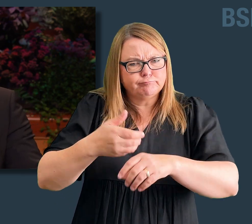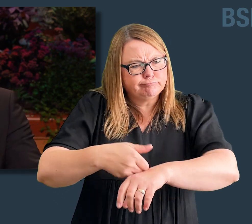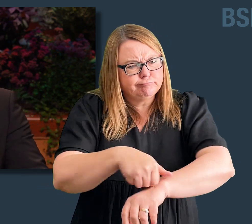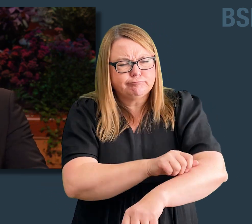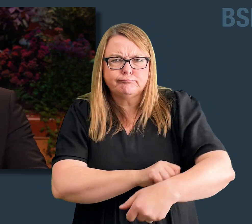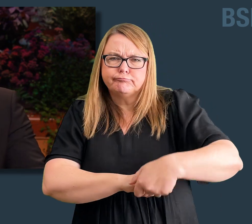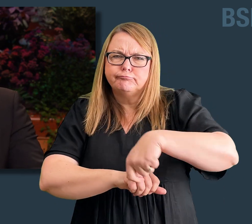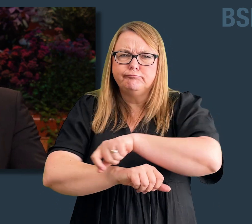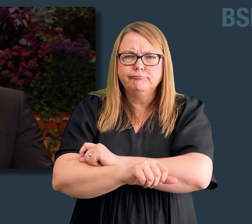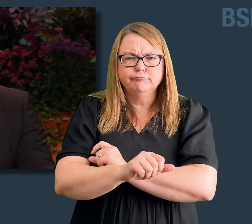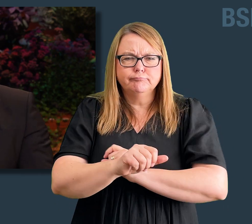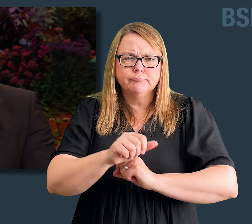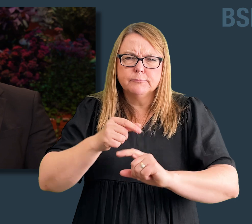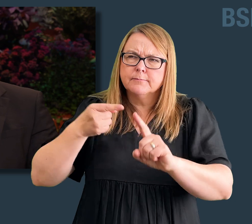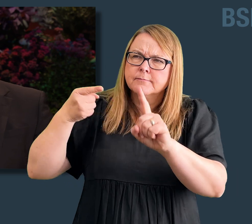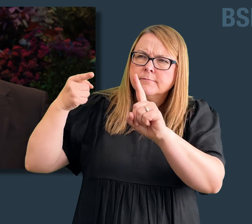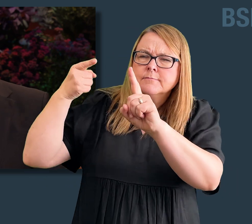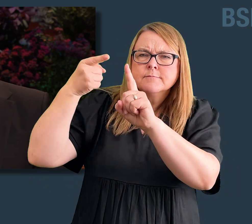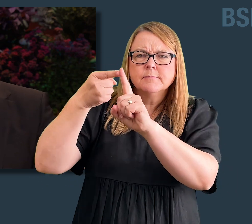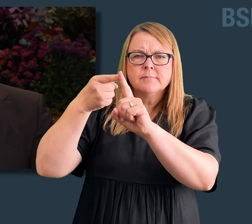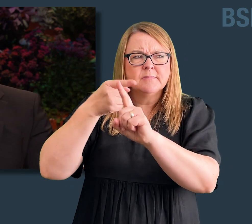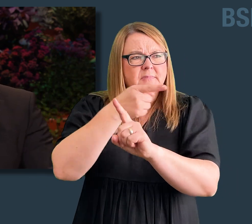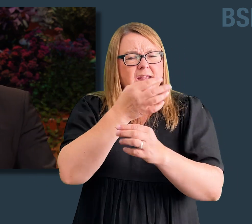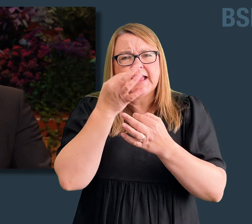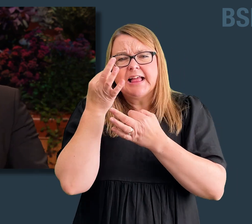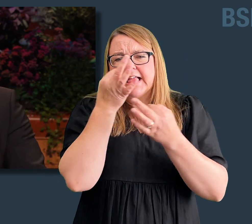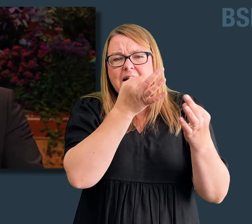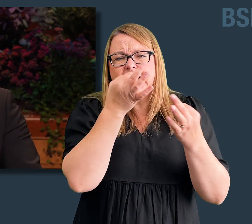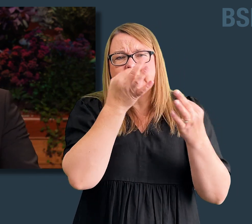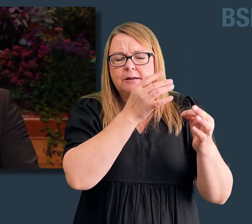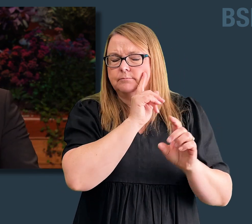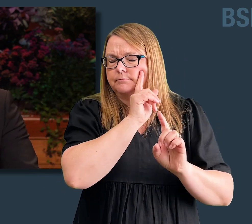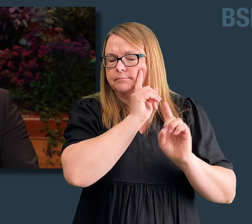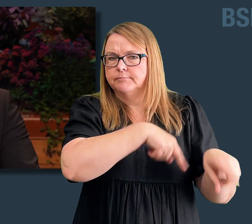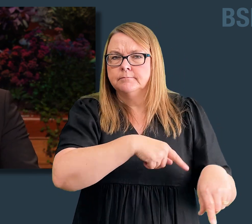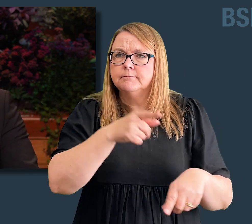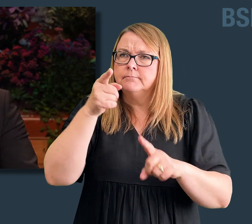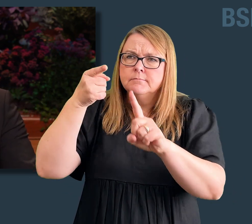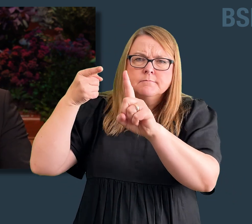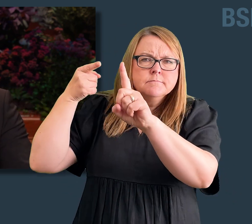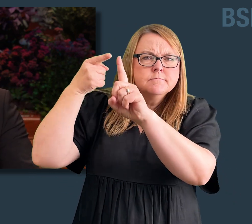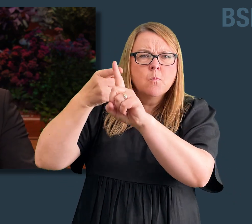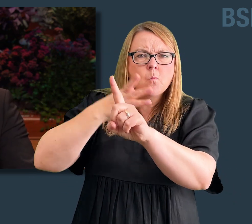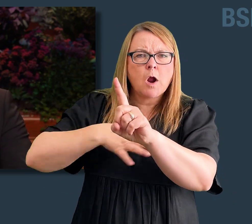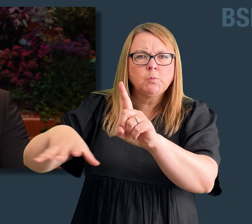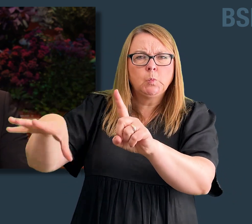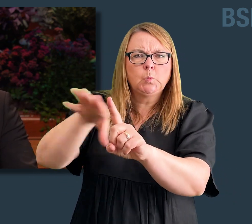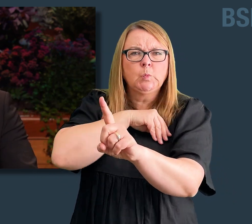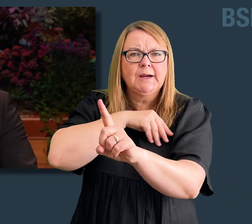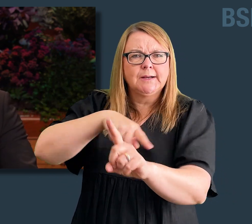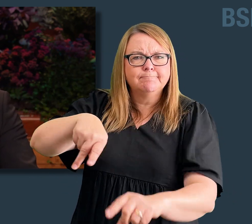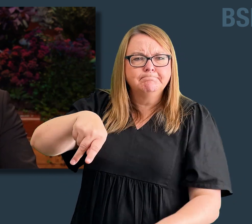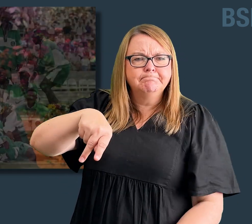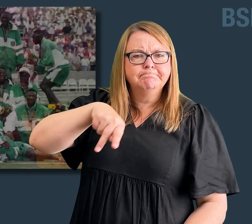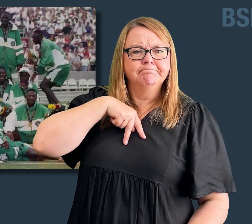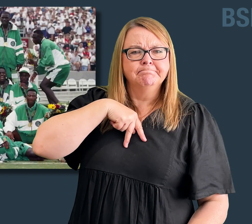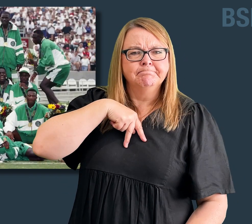determination. They unitedly ignored distractions and focused on winning. This